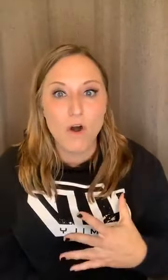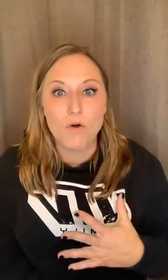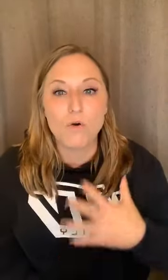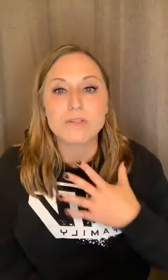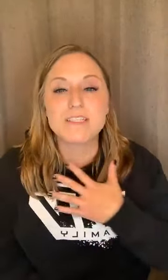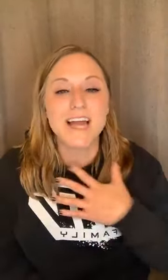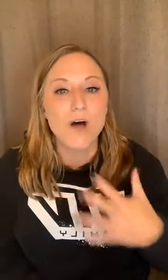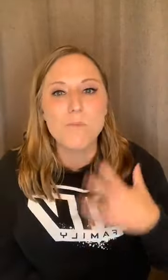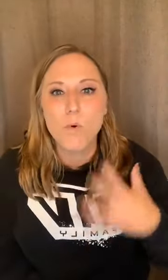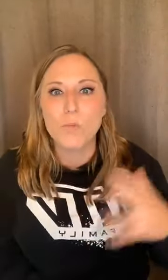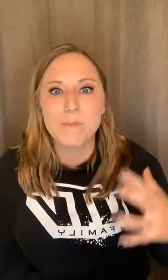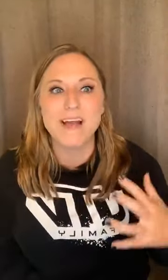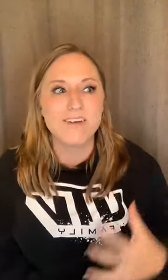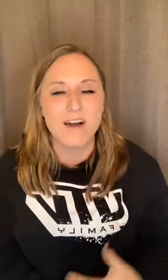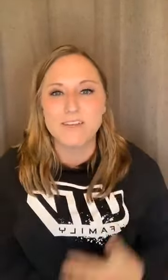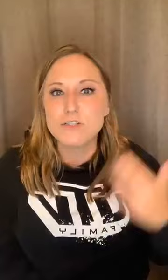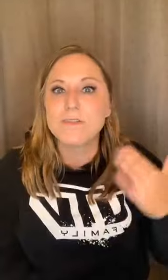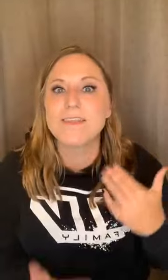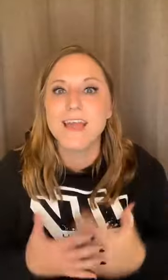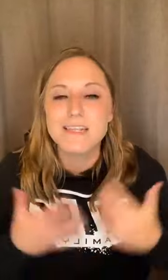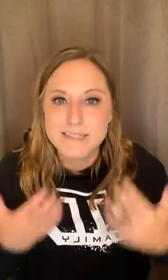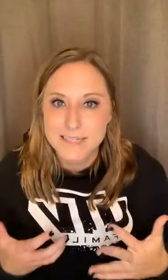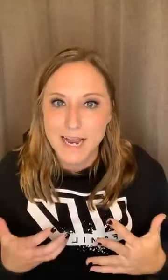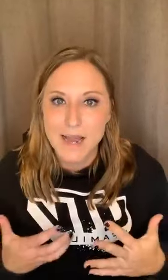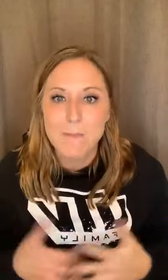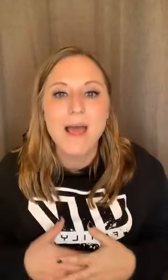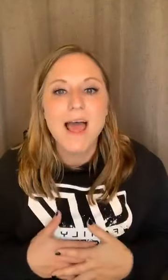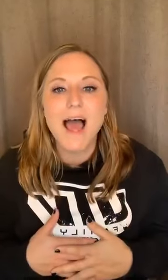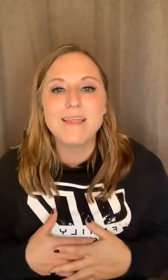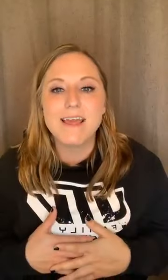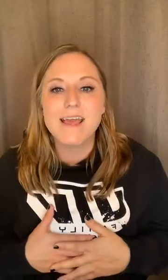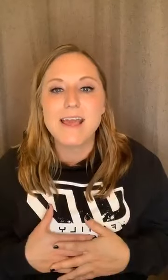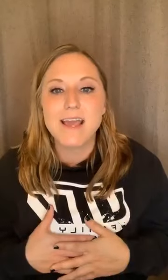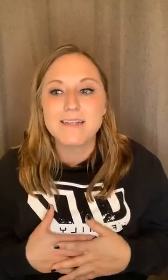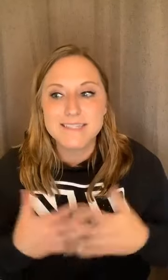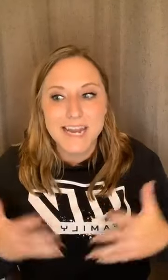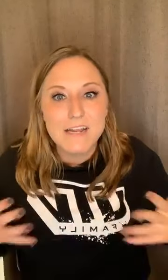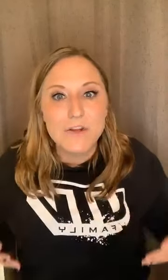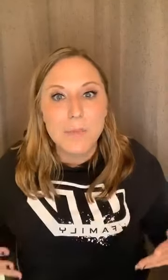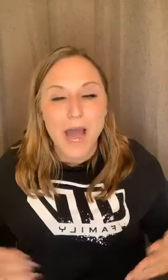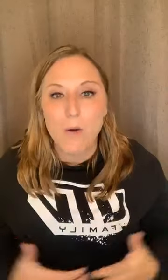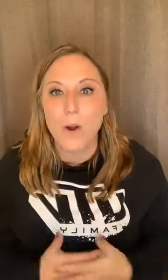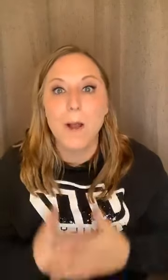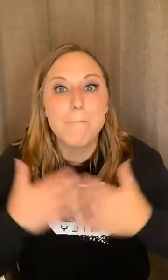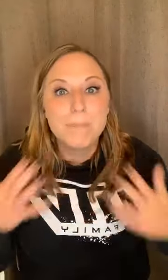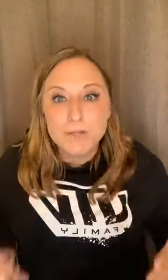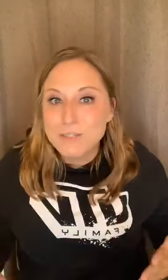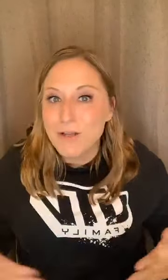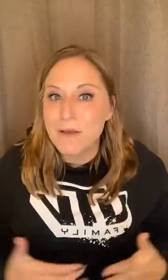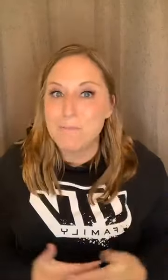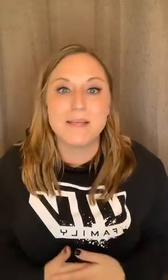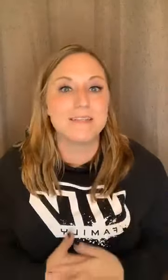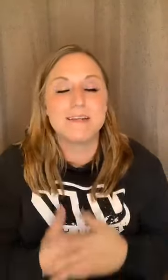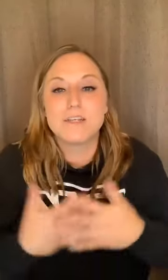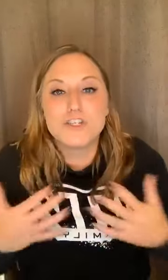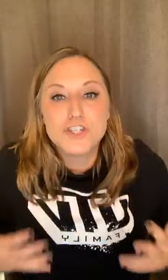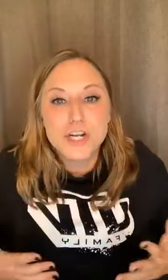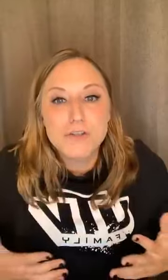goals is to help more women have confidence so that they can stand up and they can stand in their power, build an online business, share their